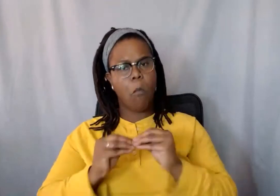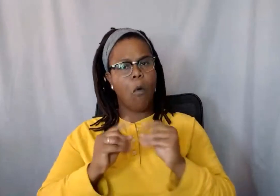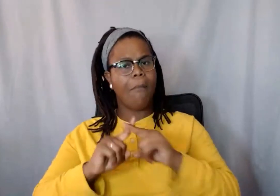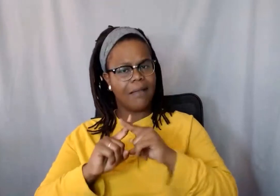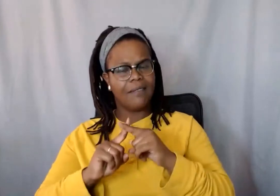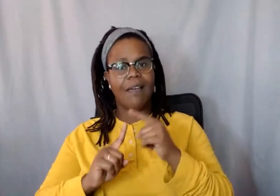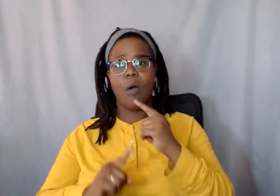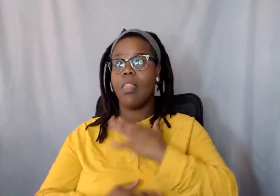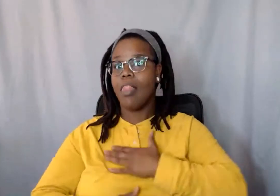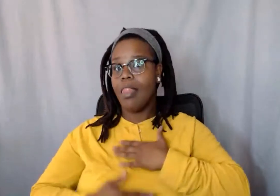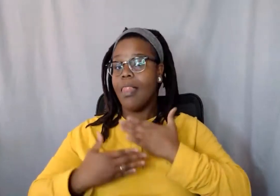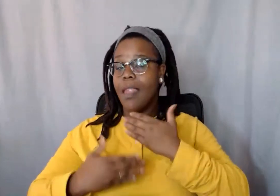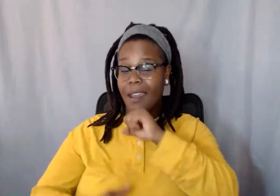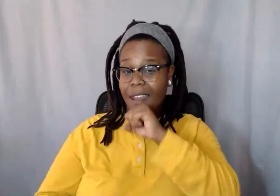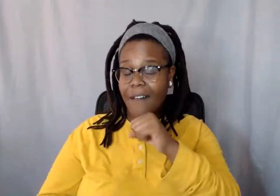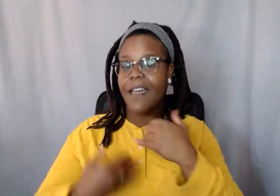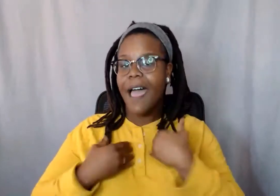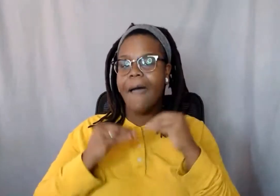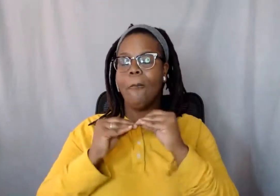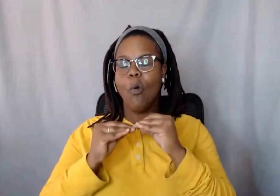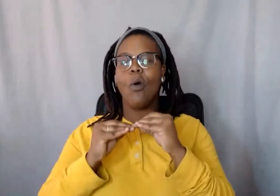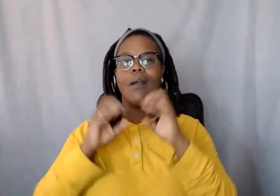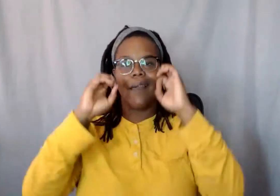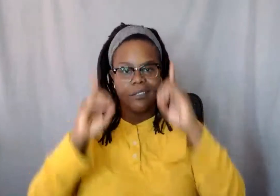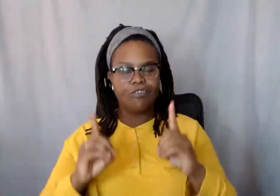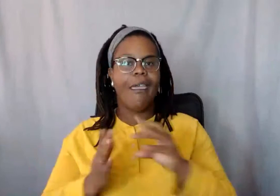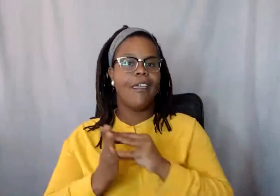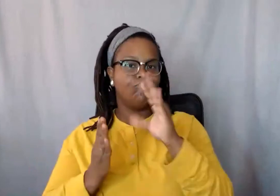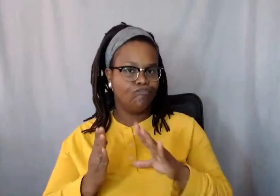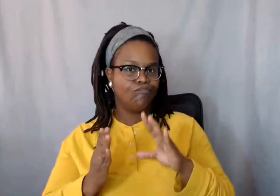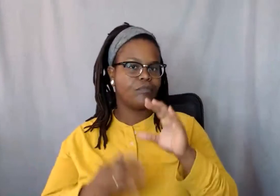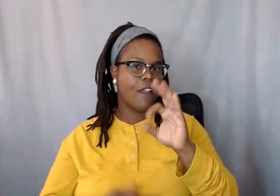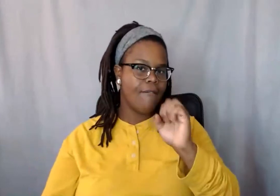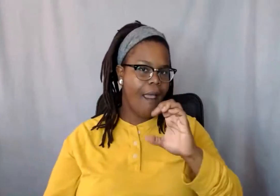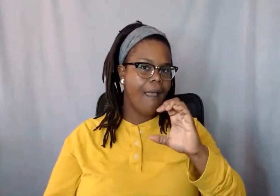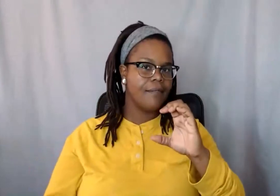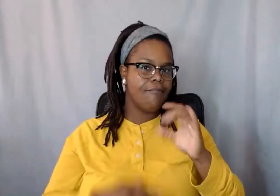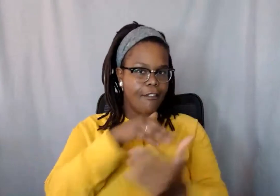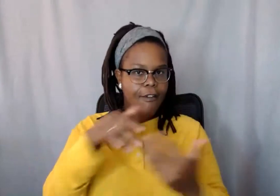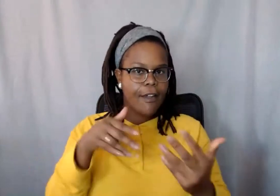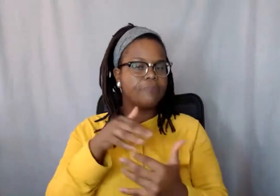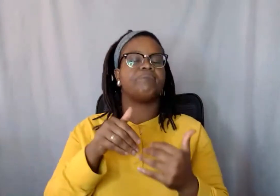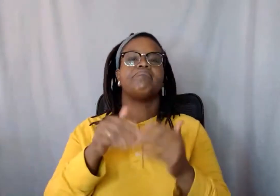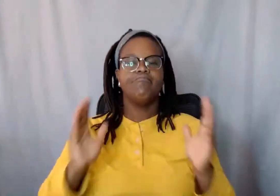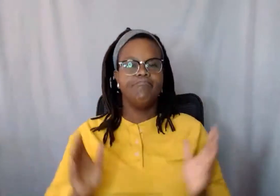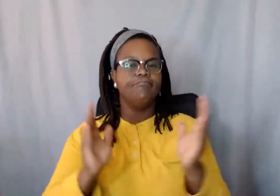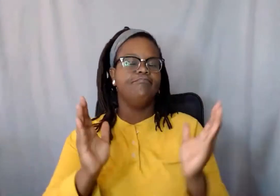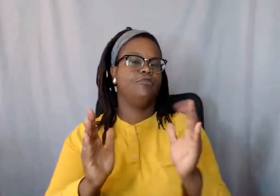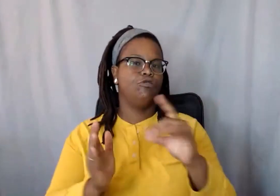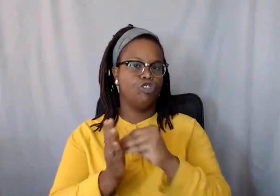and staff interaction because it creates more of a very mutual relationship and makes the students actually feel like these faculty and